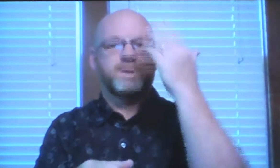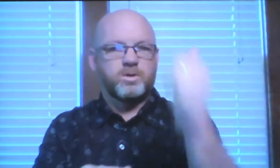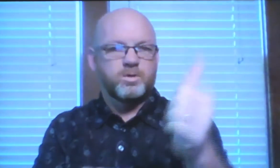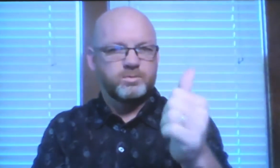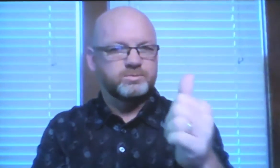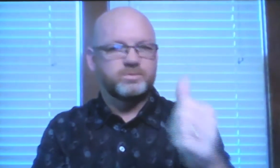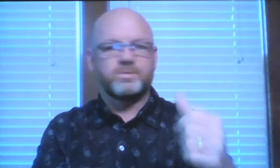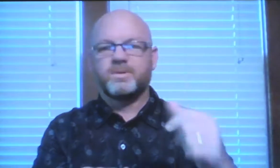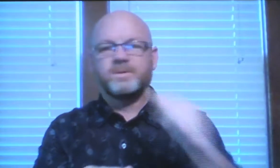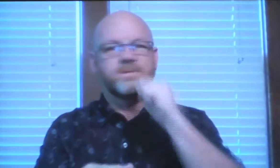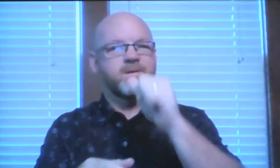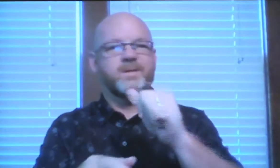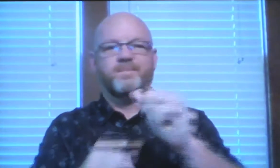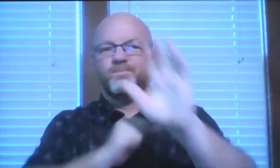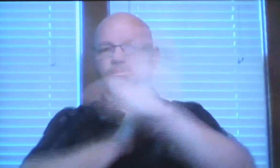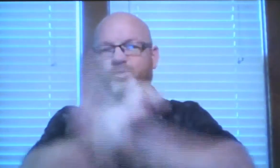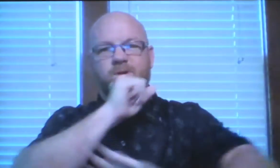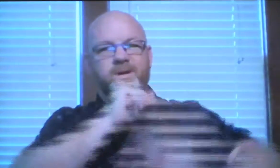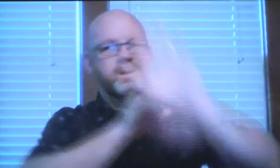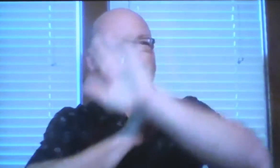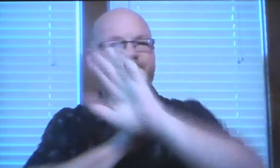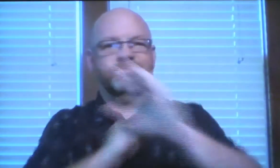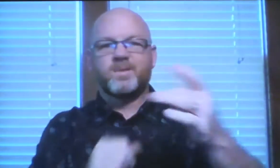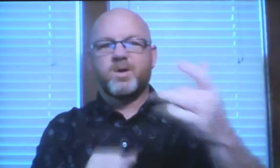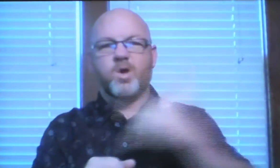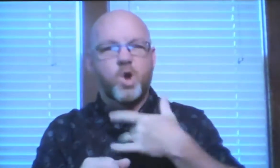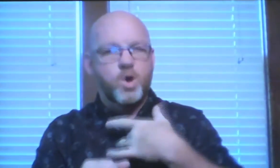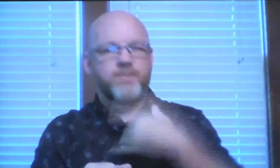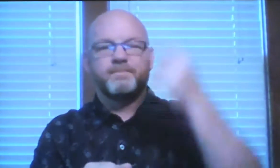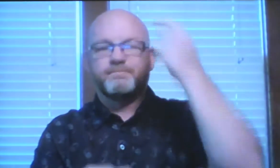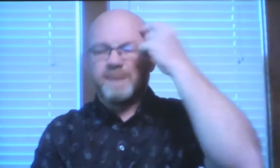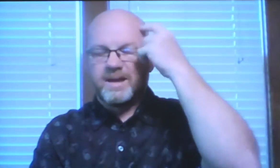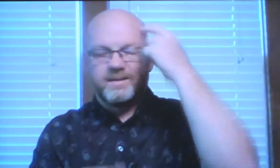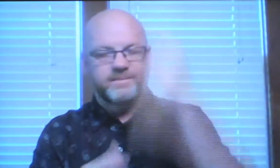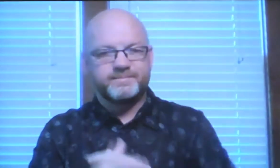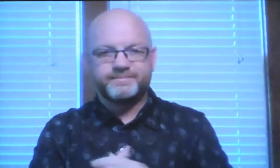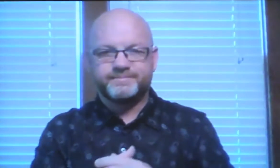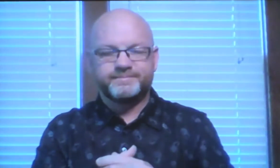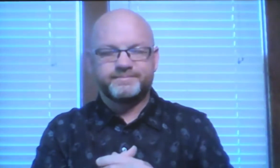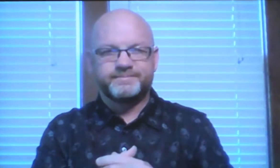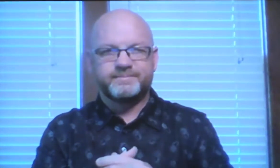how all this starts to happen we need to guard our hearts and our minds